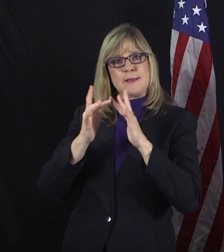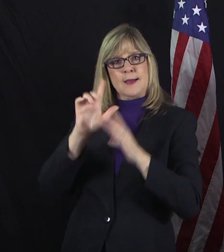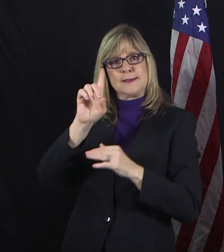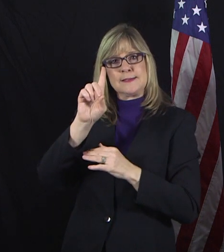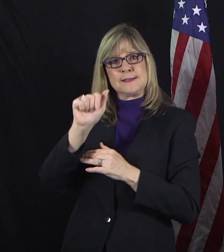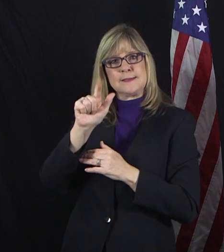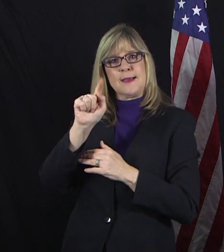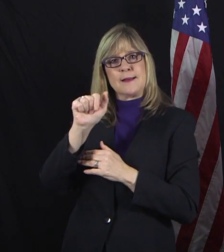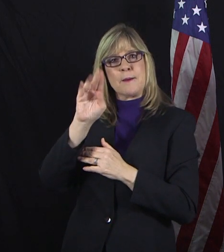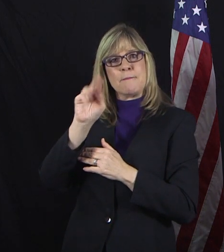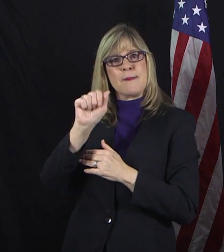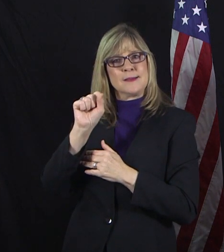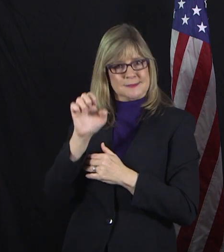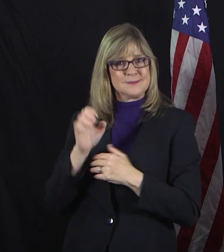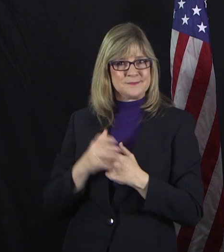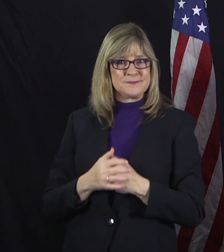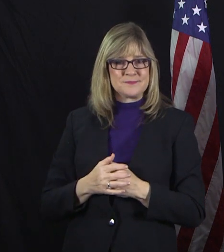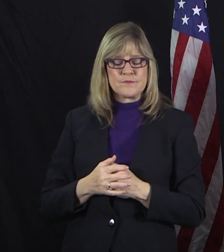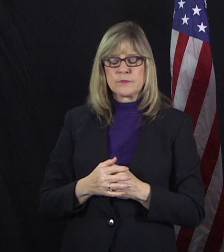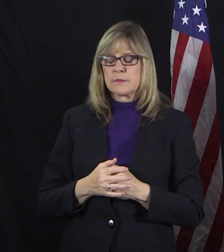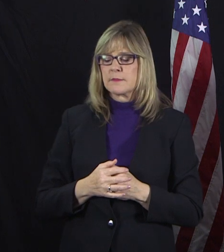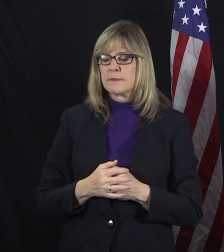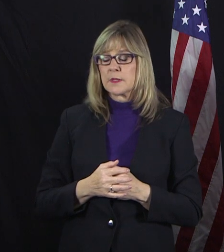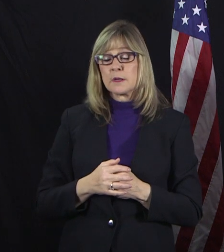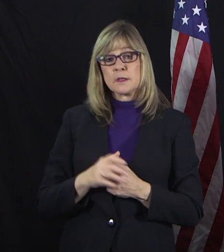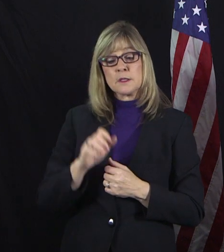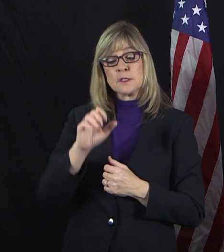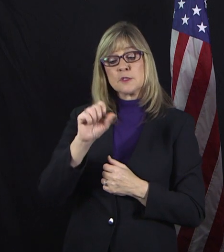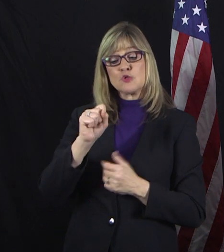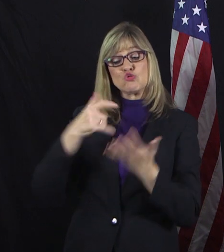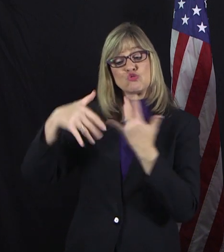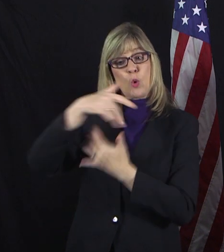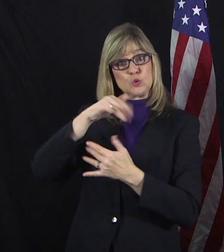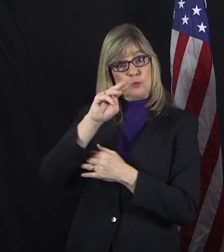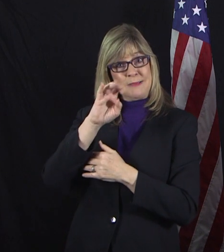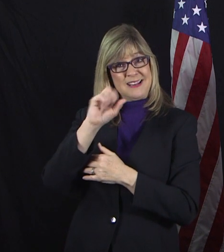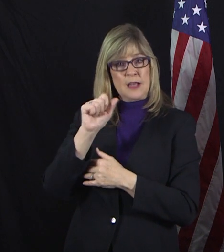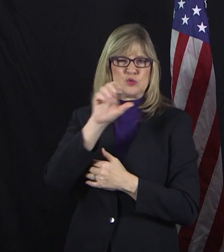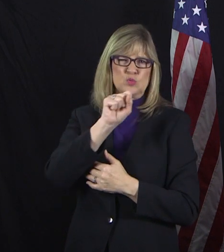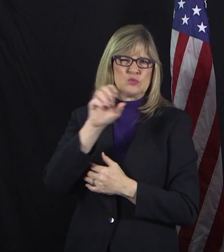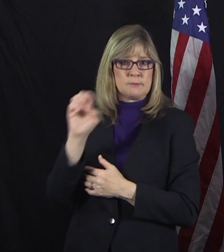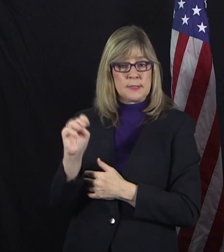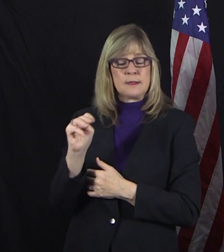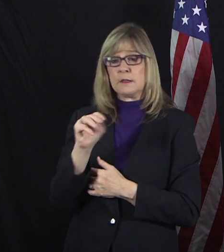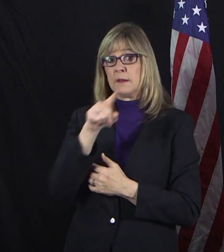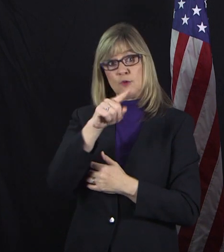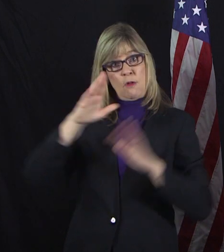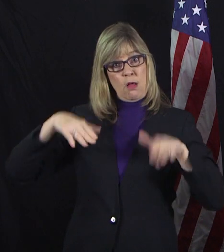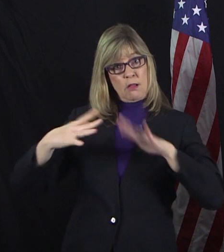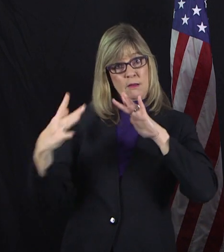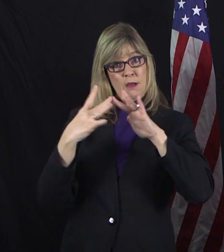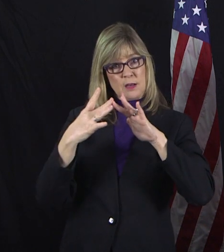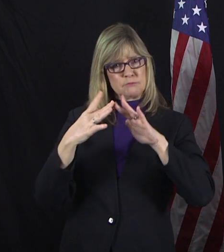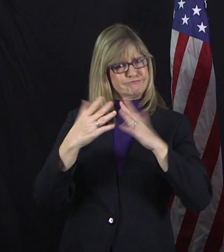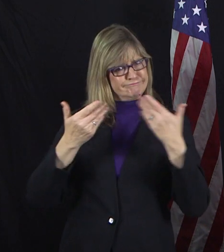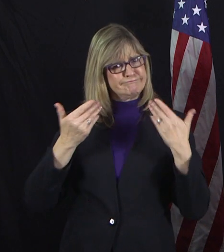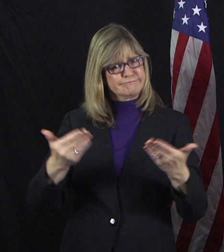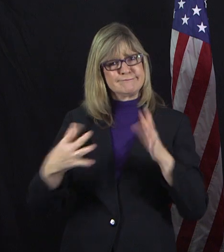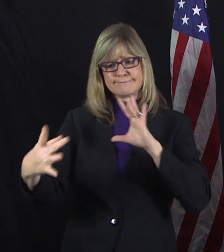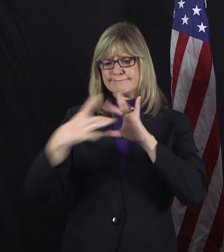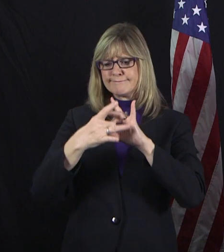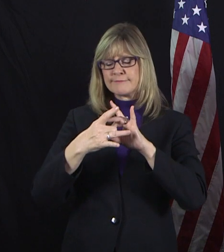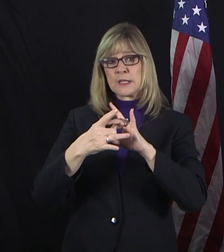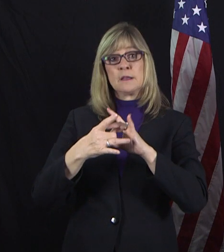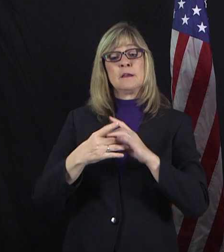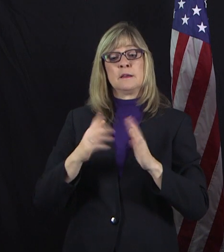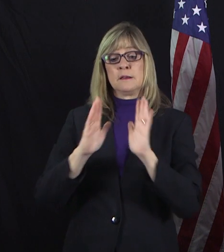already following us on social media, I encourage you to do so. We are pushing out content for both adults and kids and